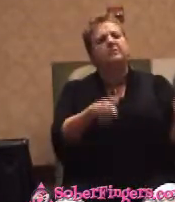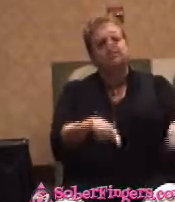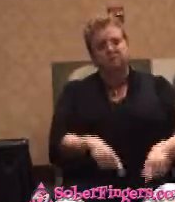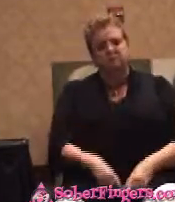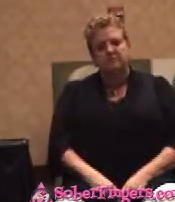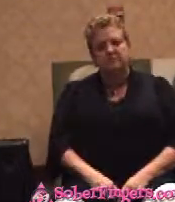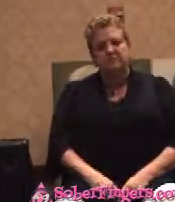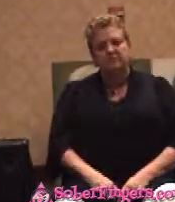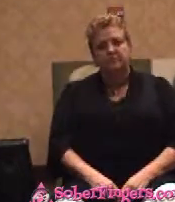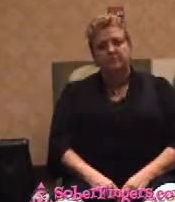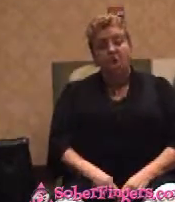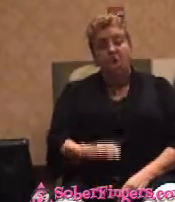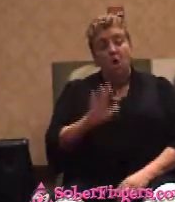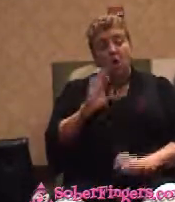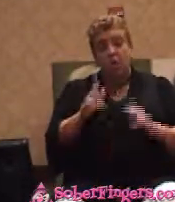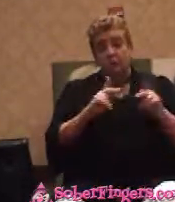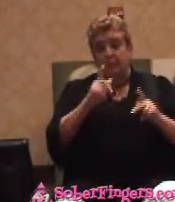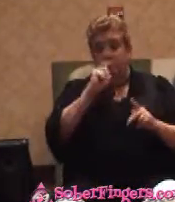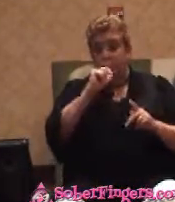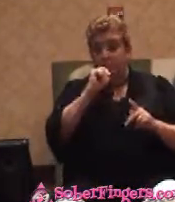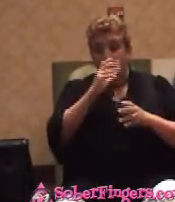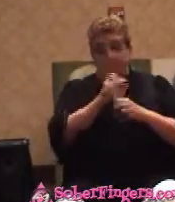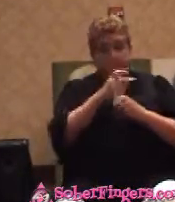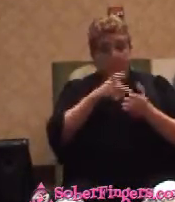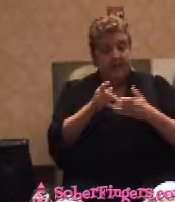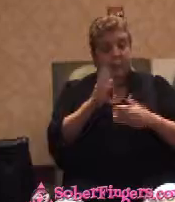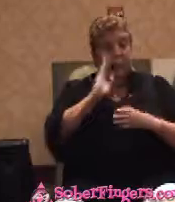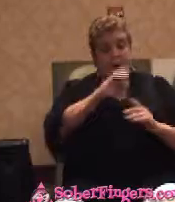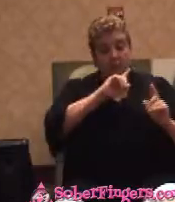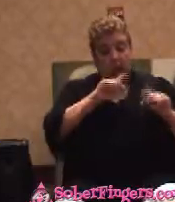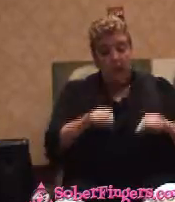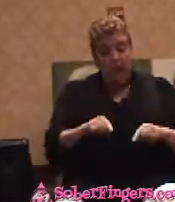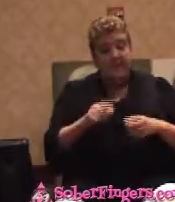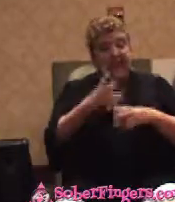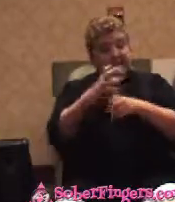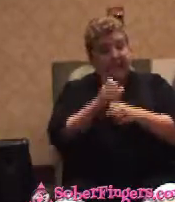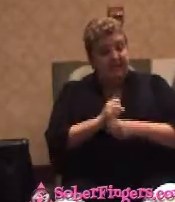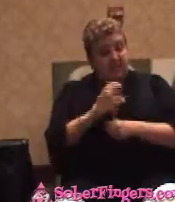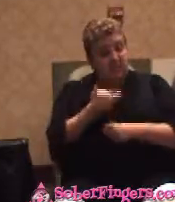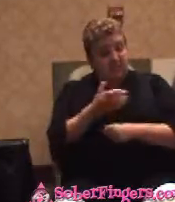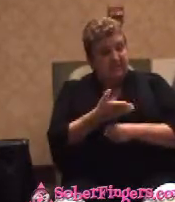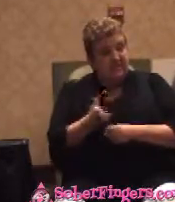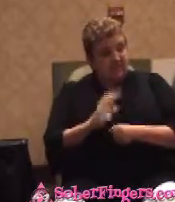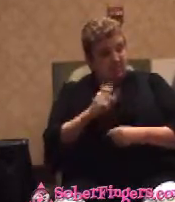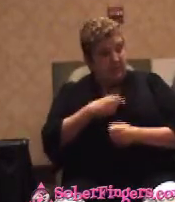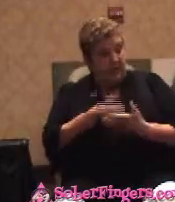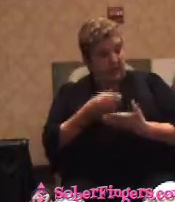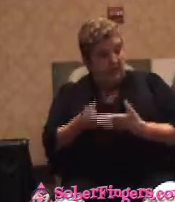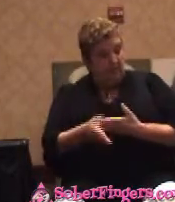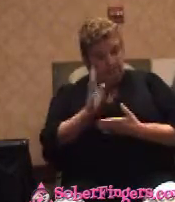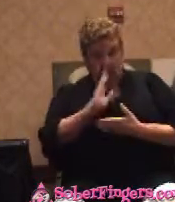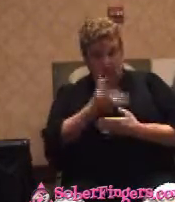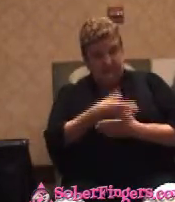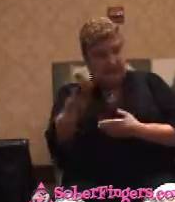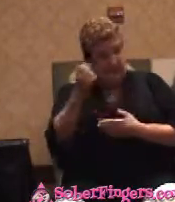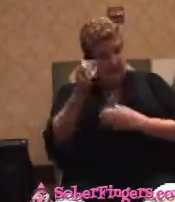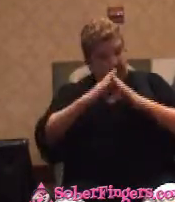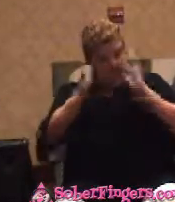Those people who do not get paid come and get the thing that we bought. Like the house, the car, the